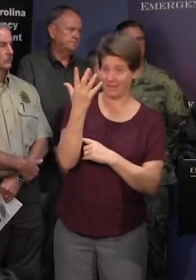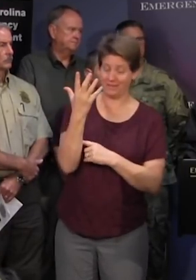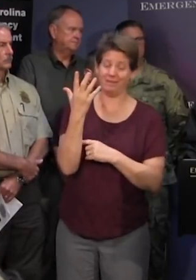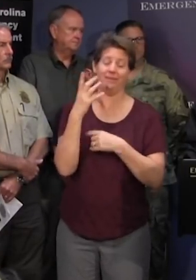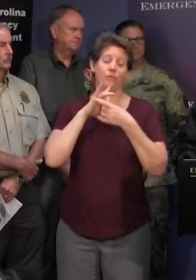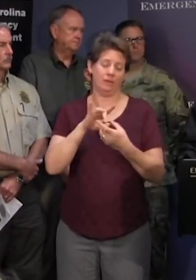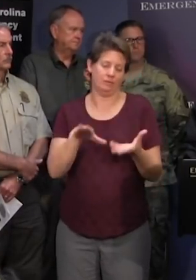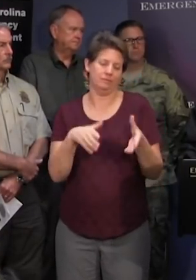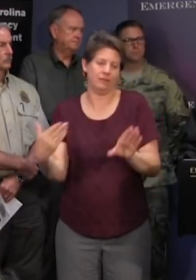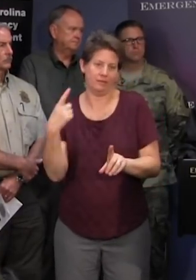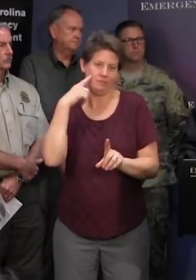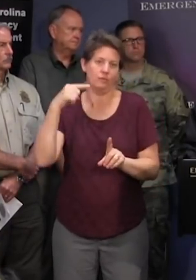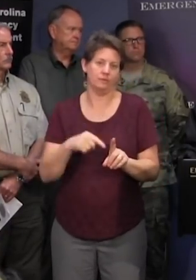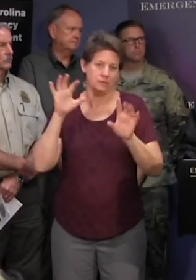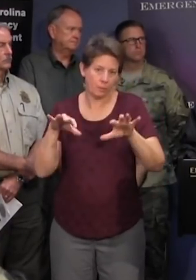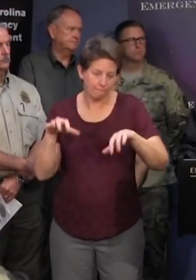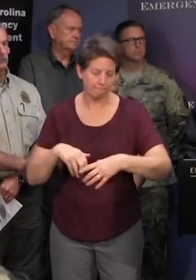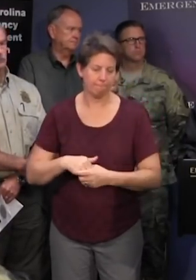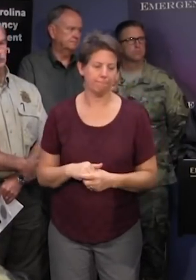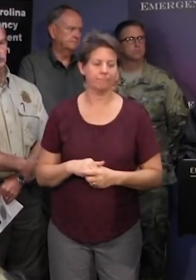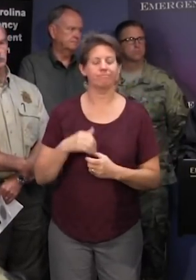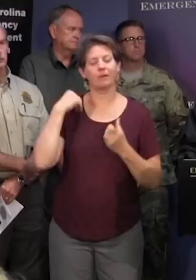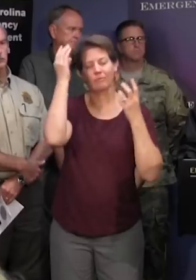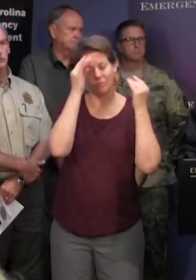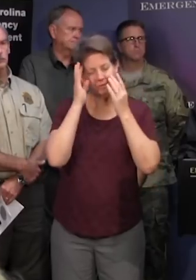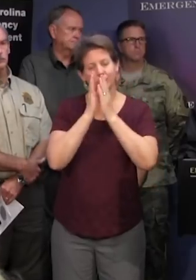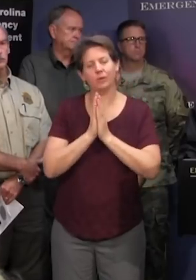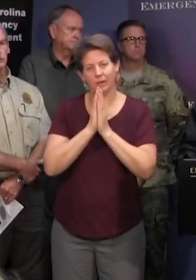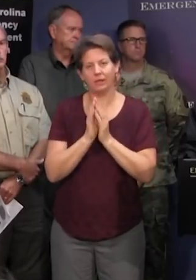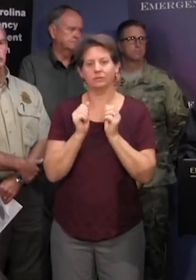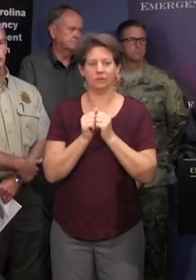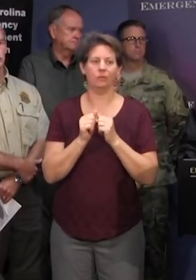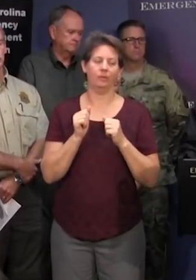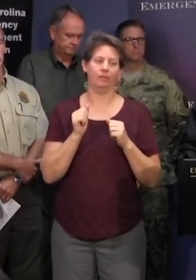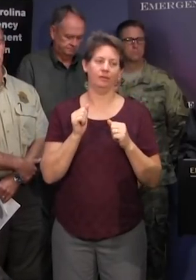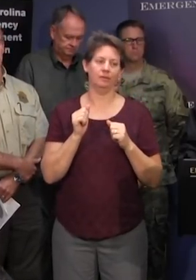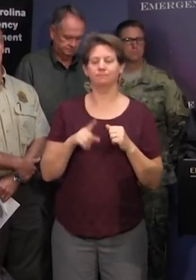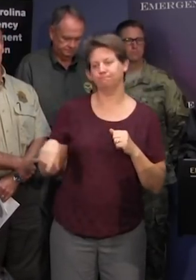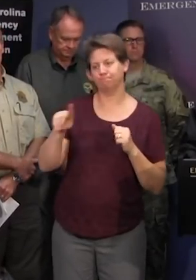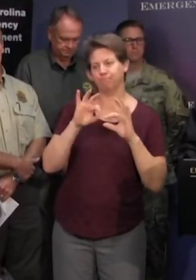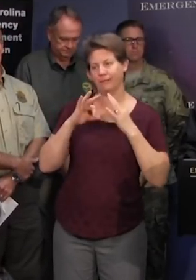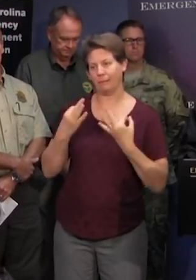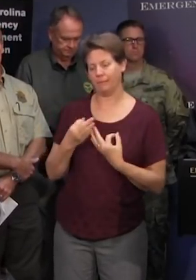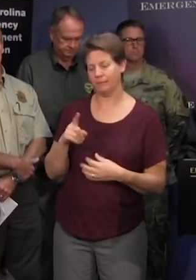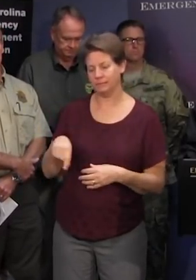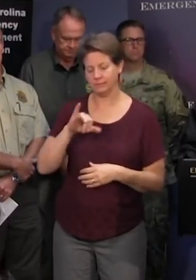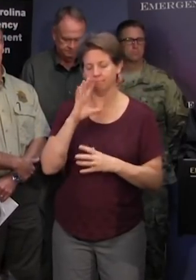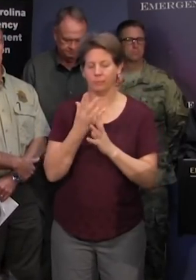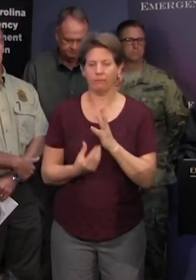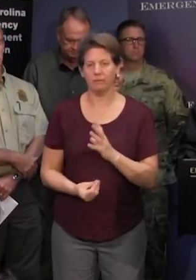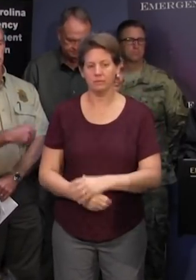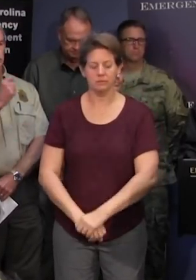uh deaths in our thoughts and prayers or with the uh uh family members of those that we